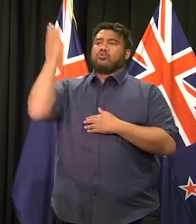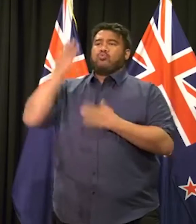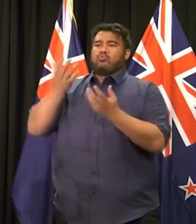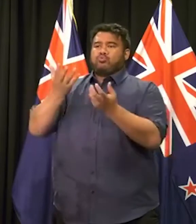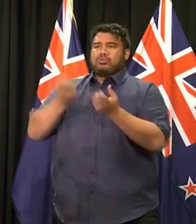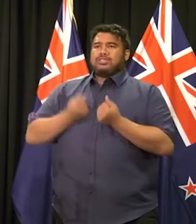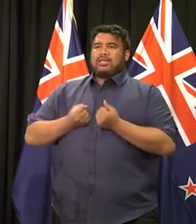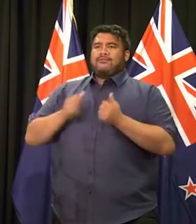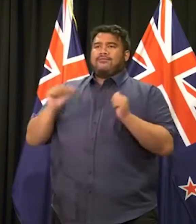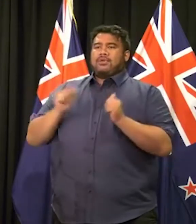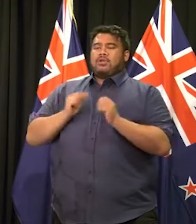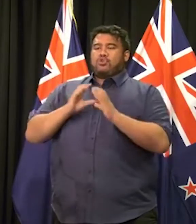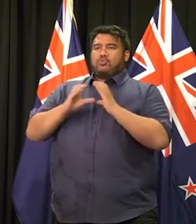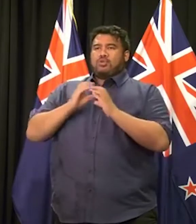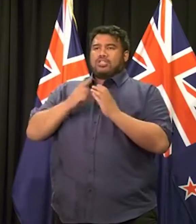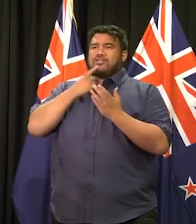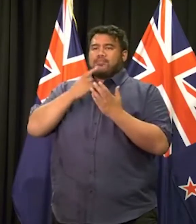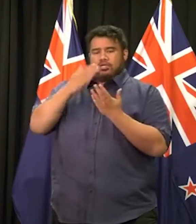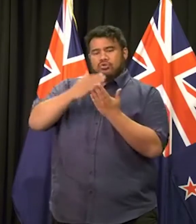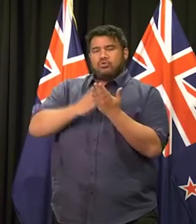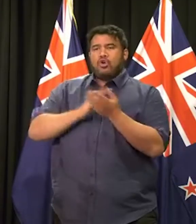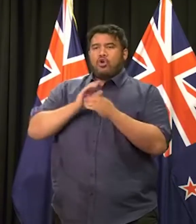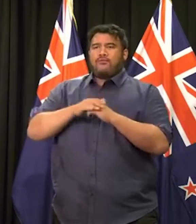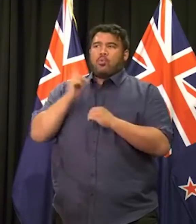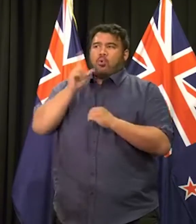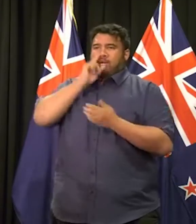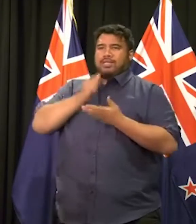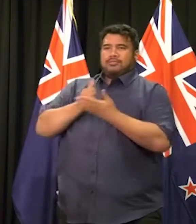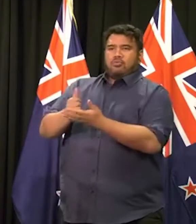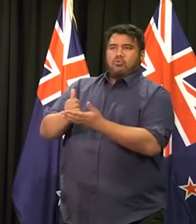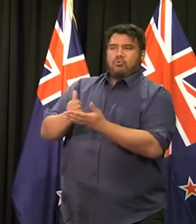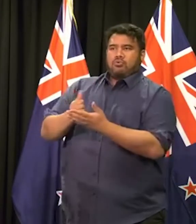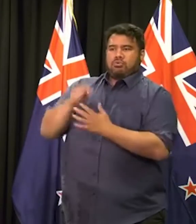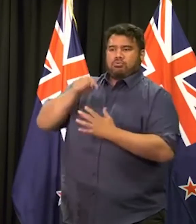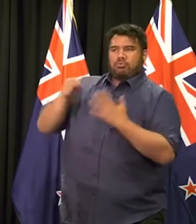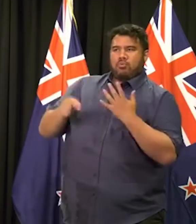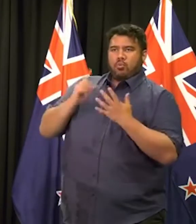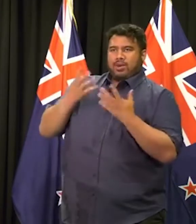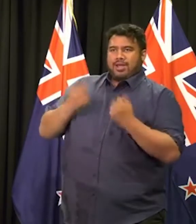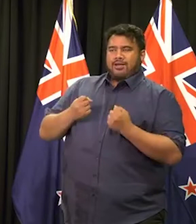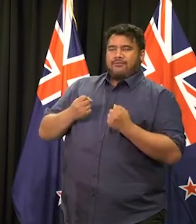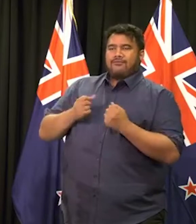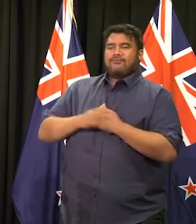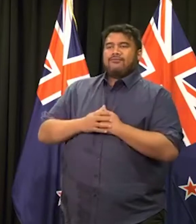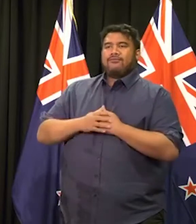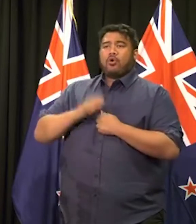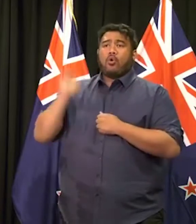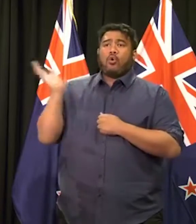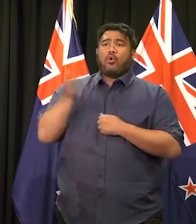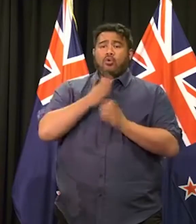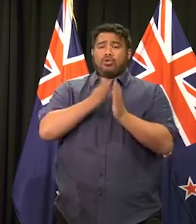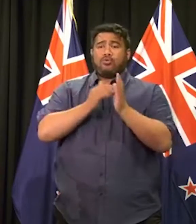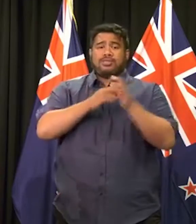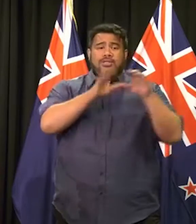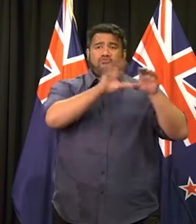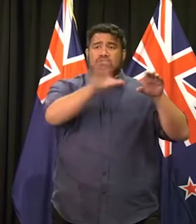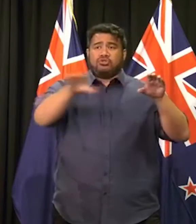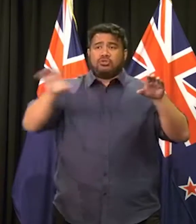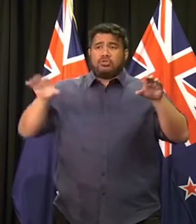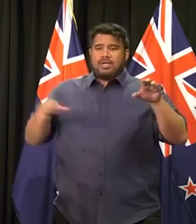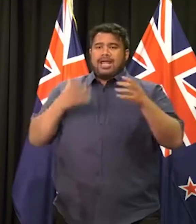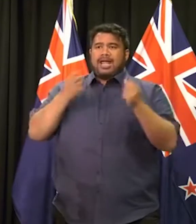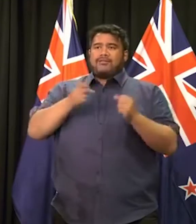advising them of available support. All regions have put traumatic incident trained staff on standby